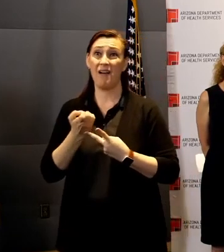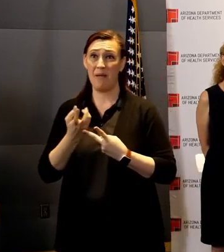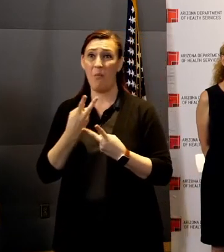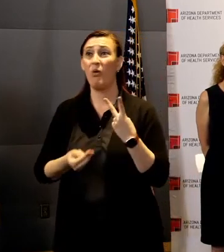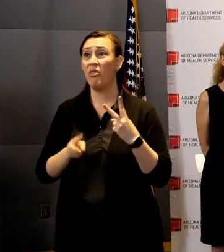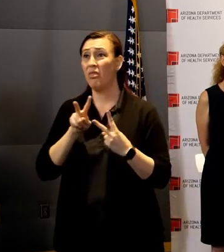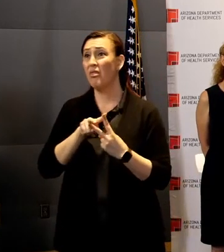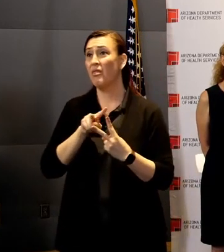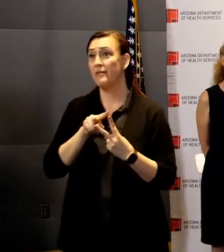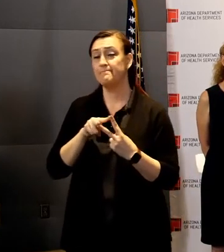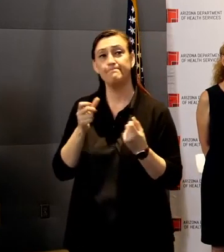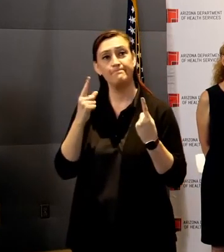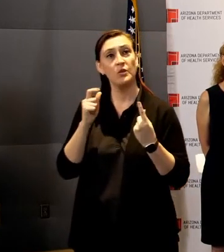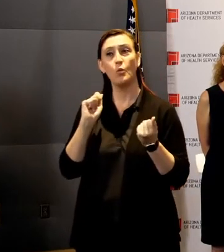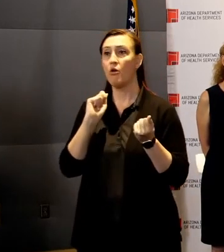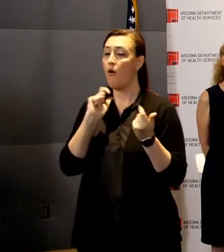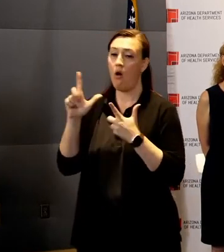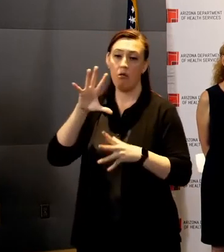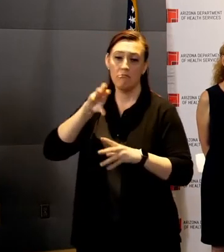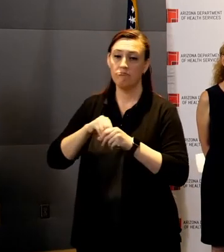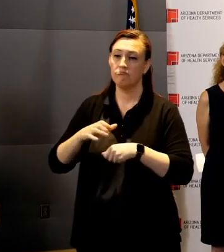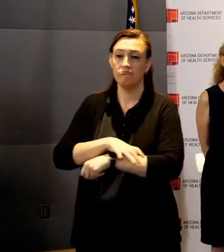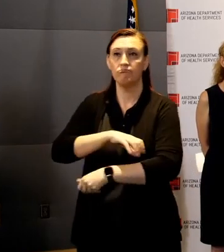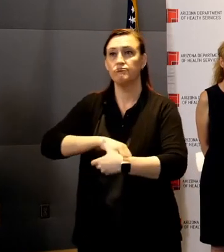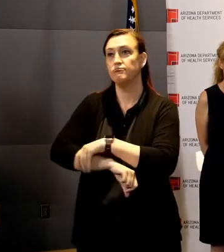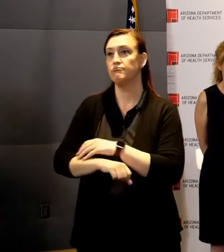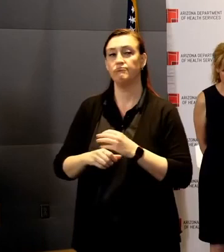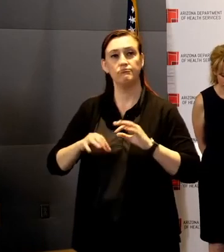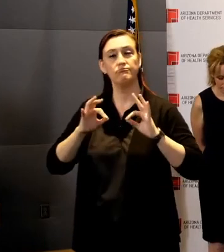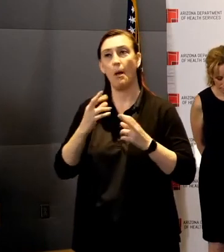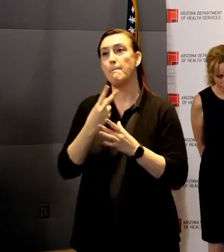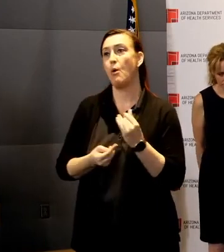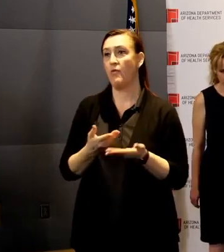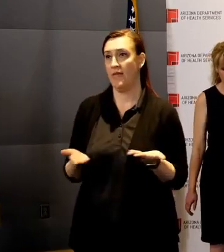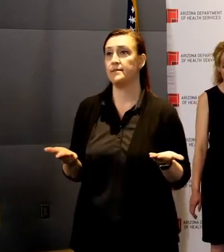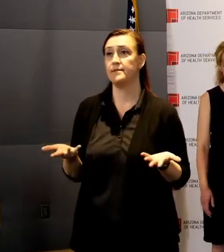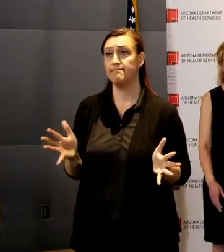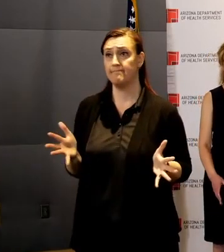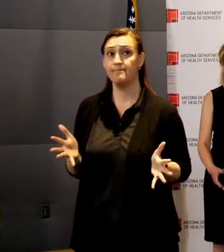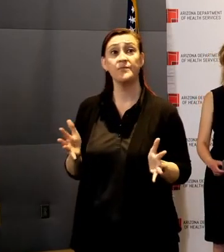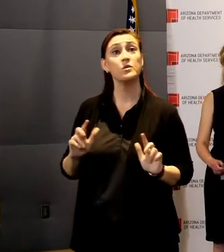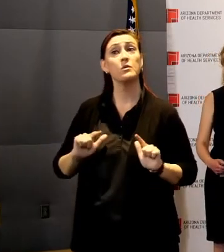We're all in on both. And with that, I'll open it up to questions.